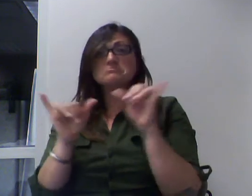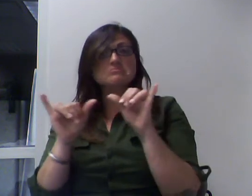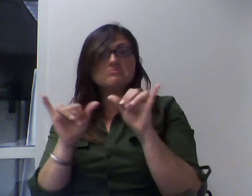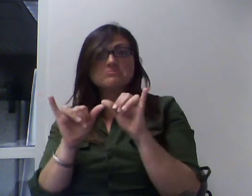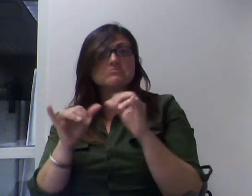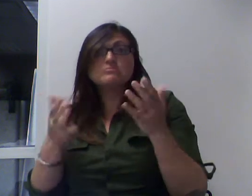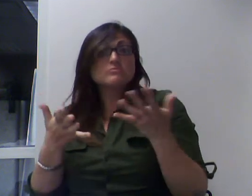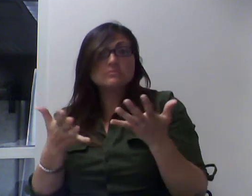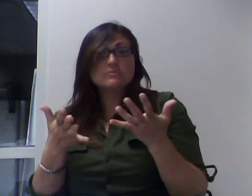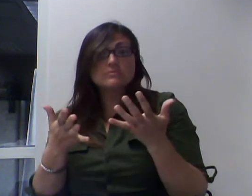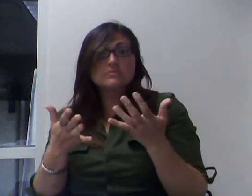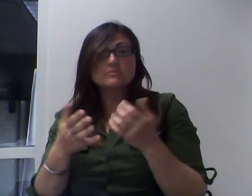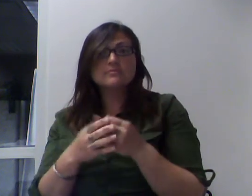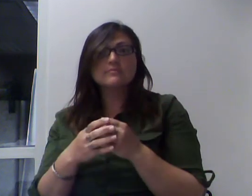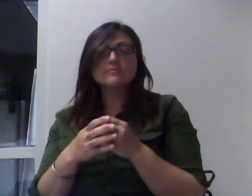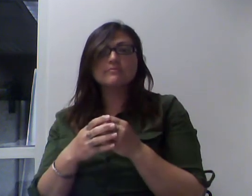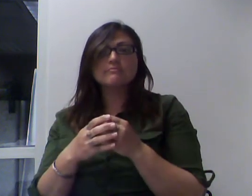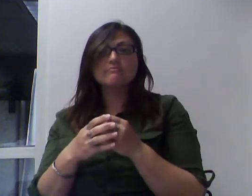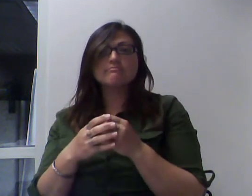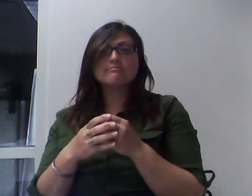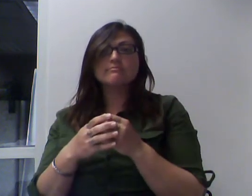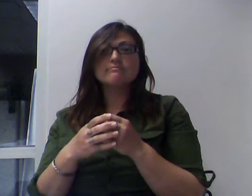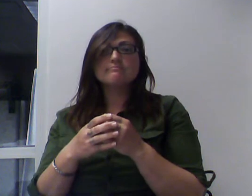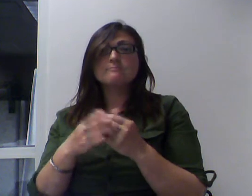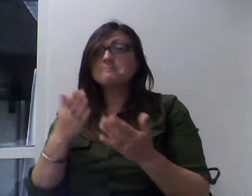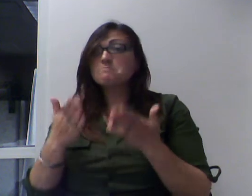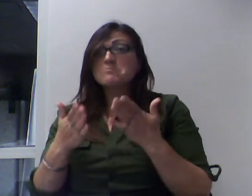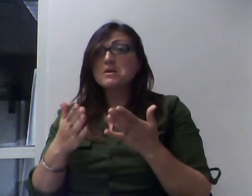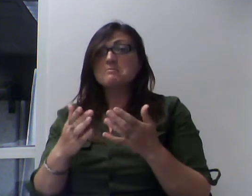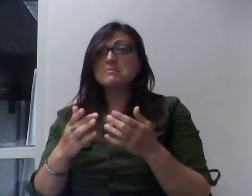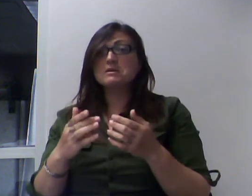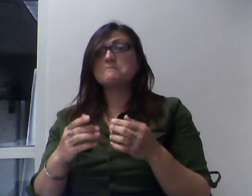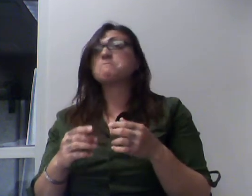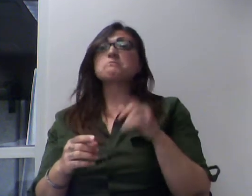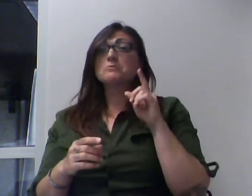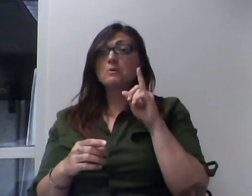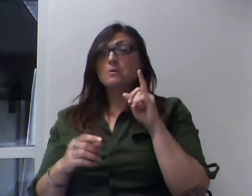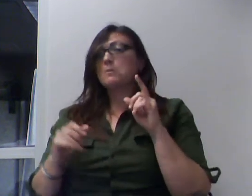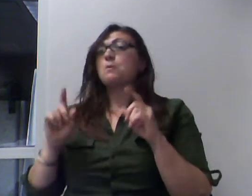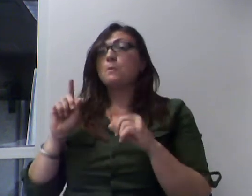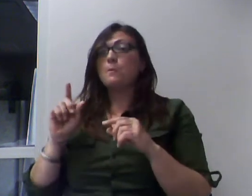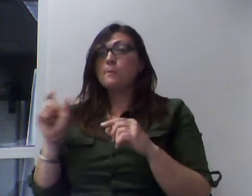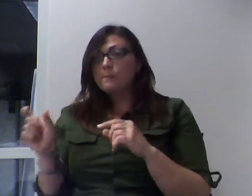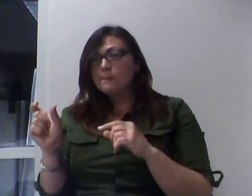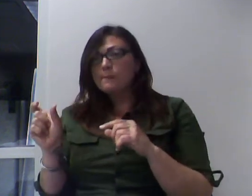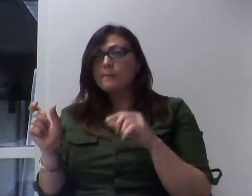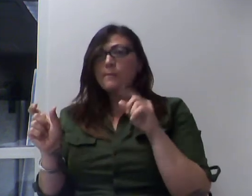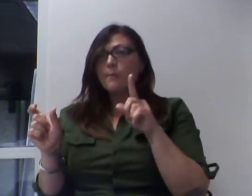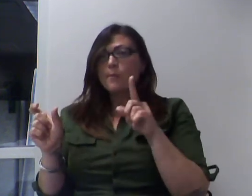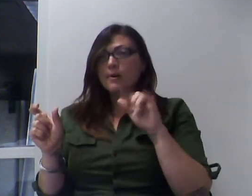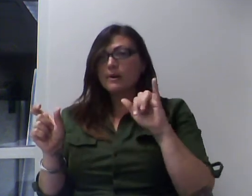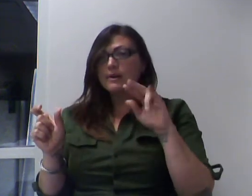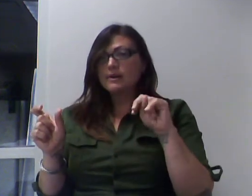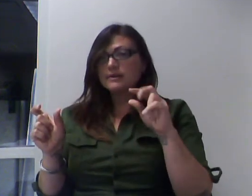Well, some of the segments will be only 1 inch. Some of the segments may be 1 centimeter.